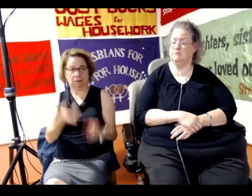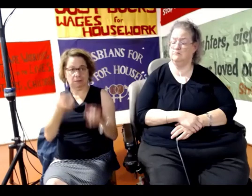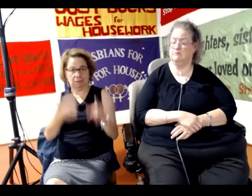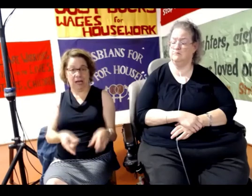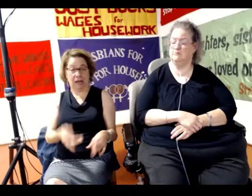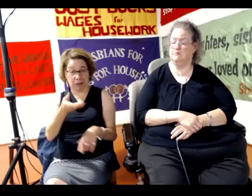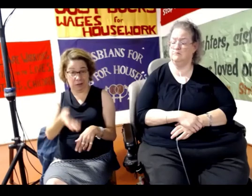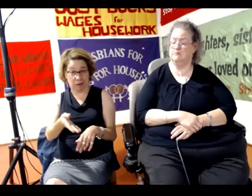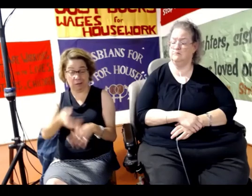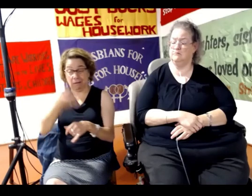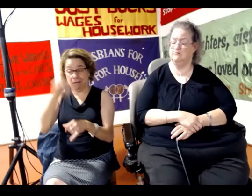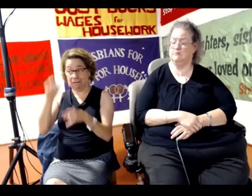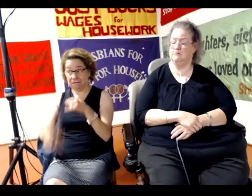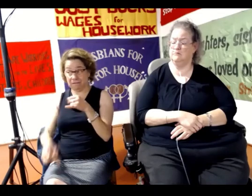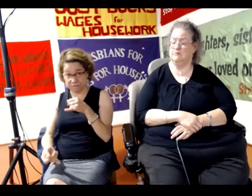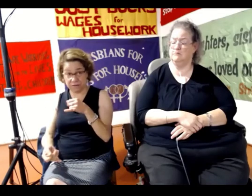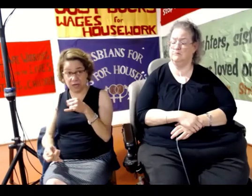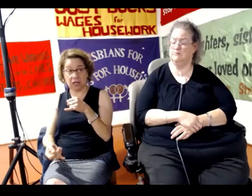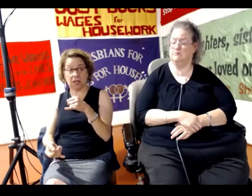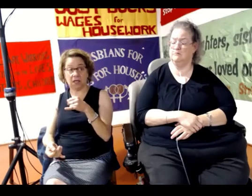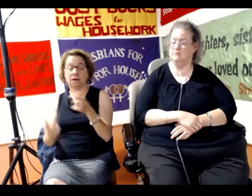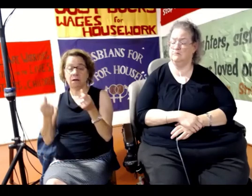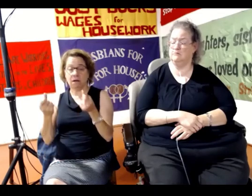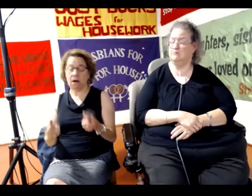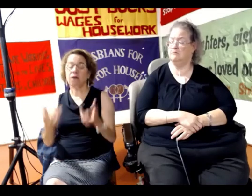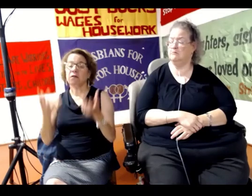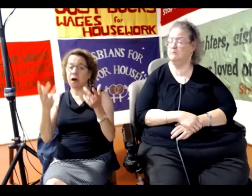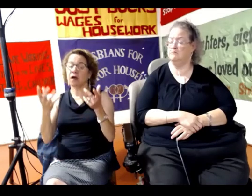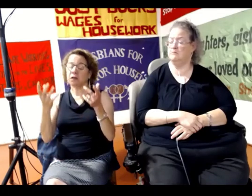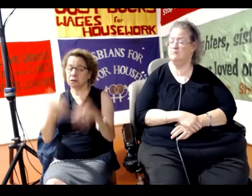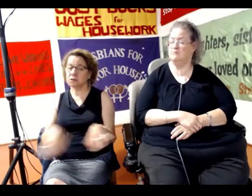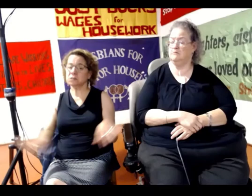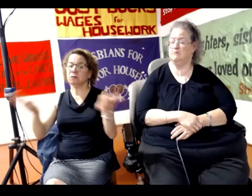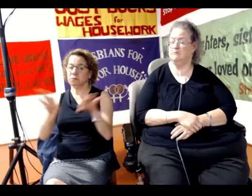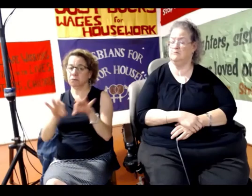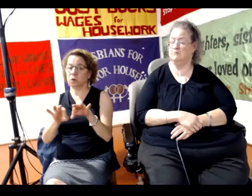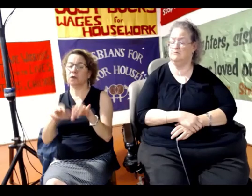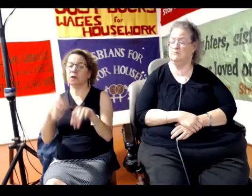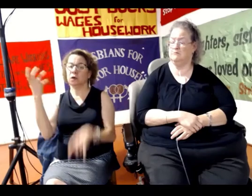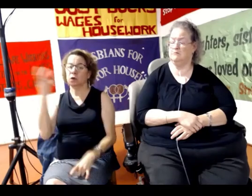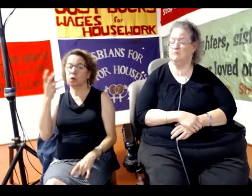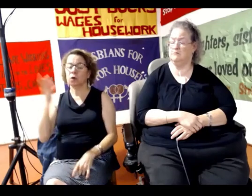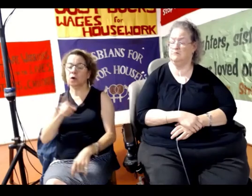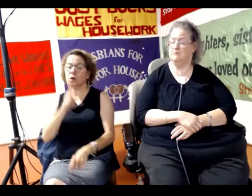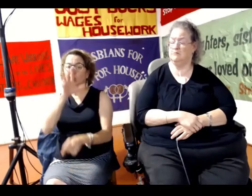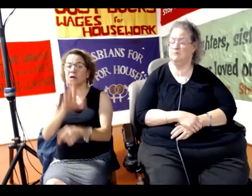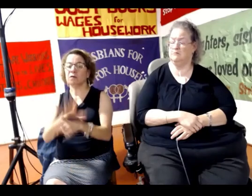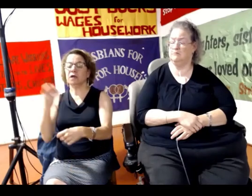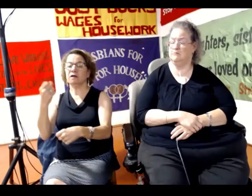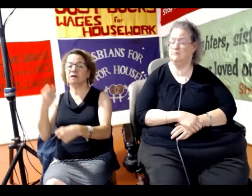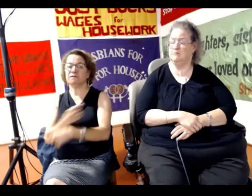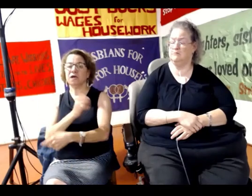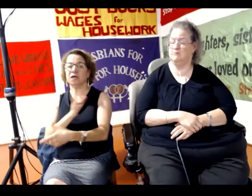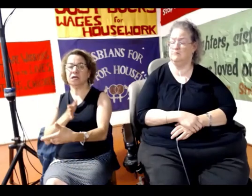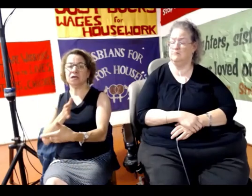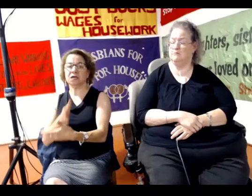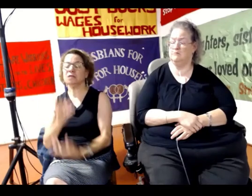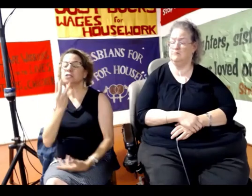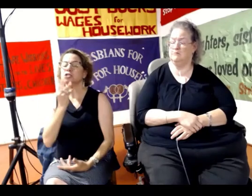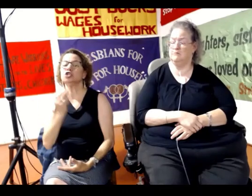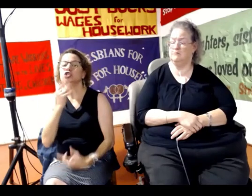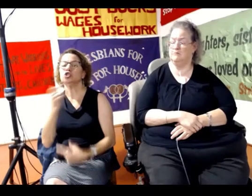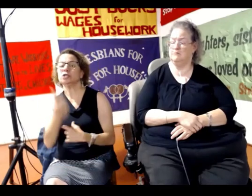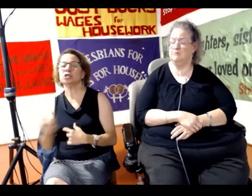Finally, a lot is at stake. We are committed to fighting against Jewish supremacy.